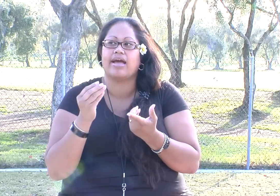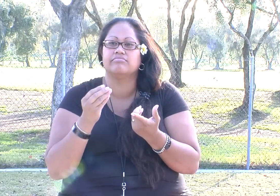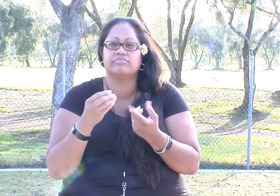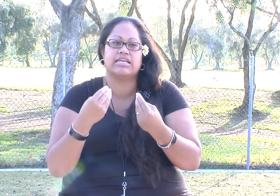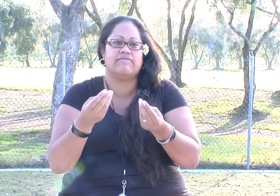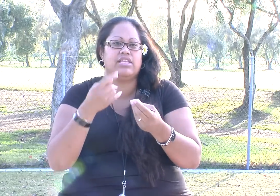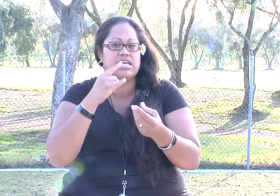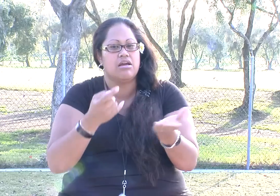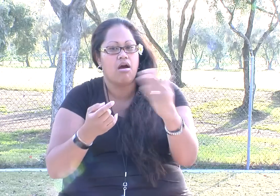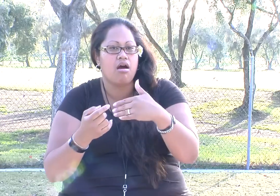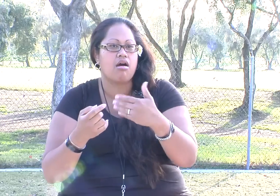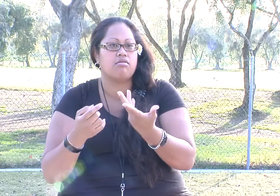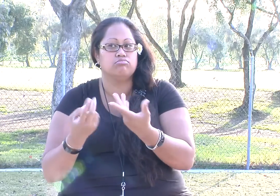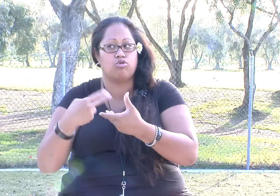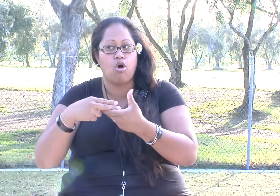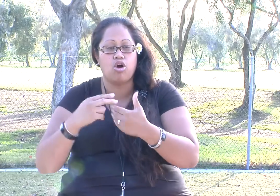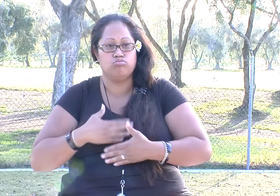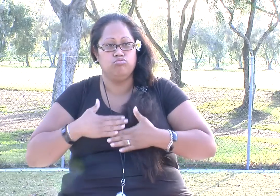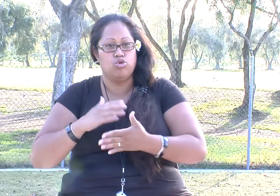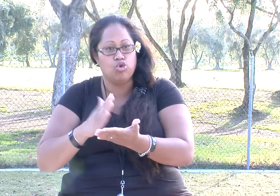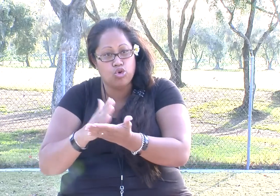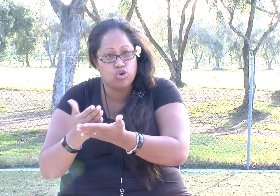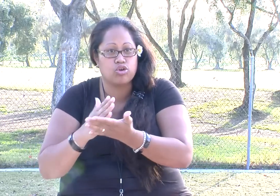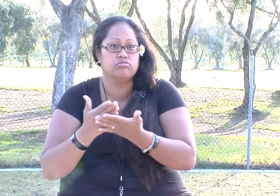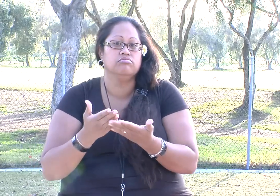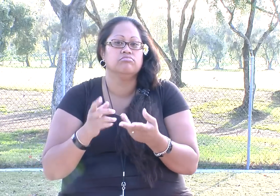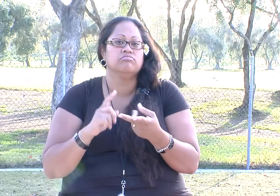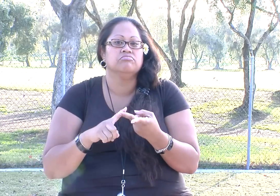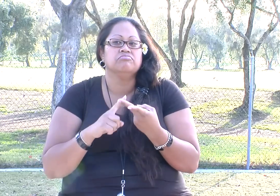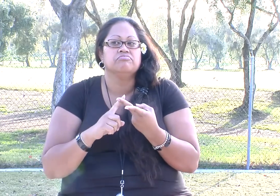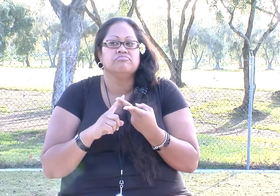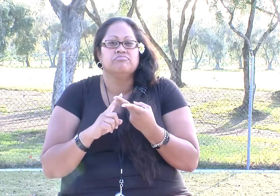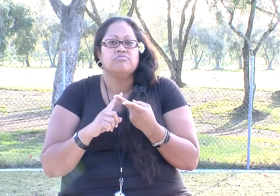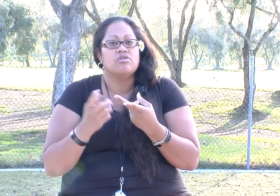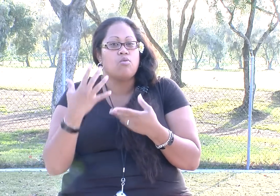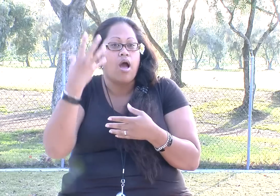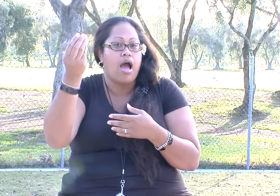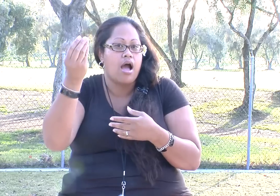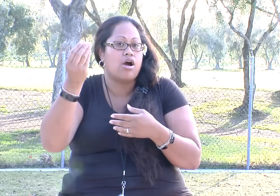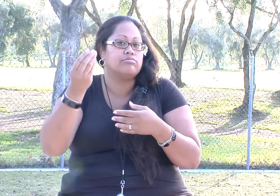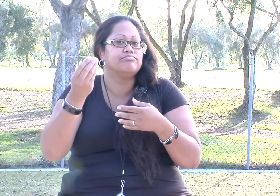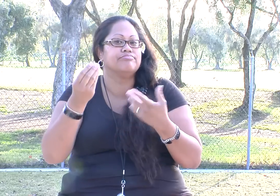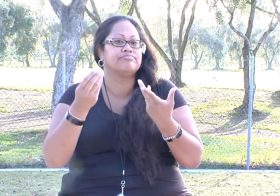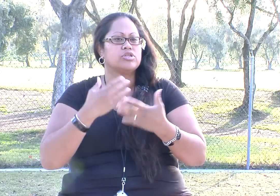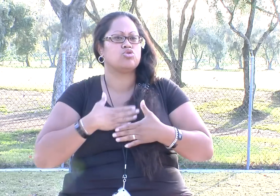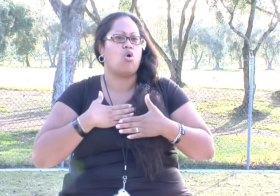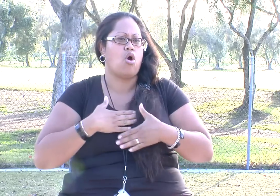We like to do things together and I like to initiate different things for the kids to do with me, to cook or to go